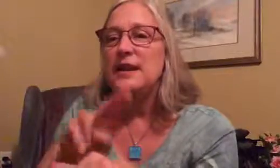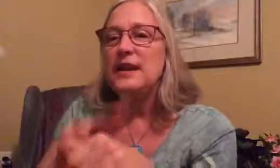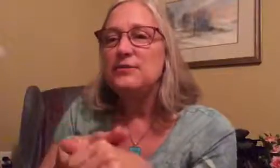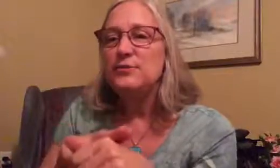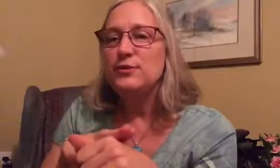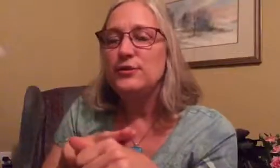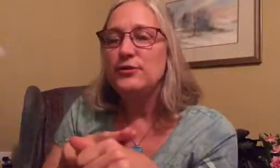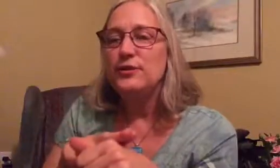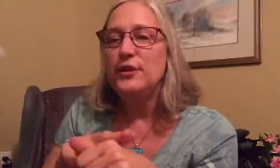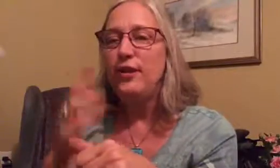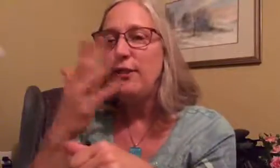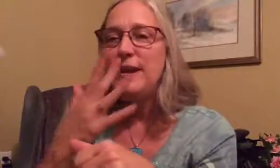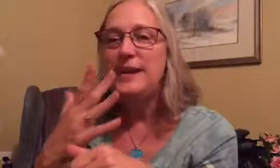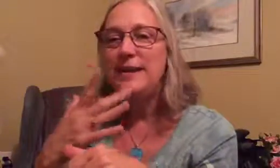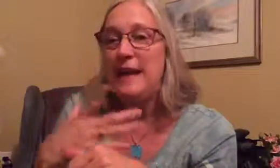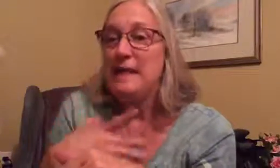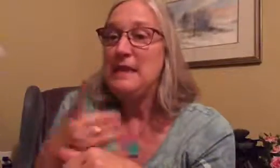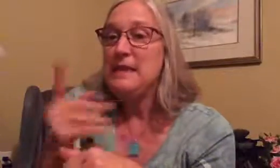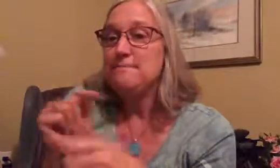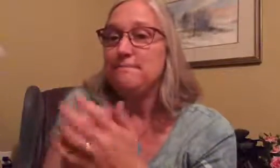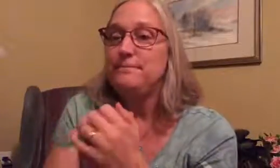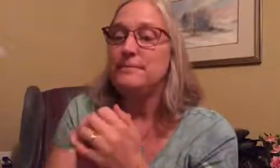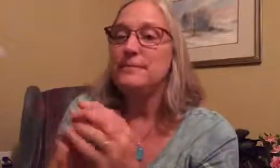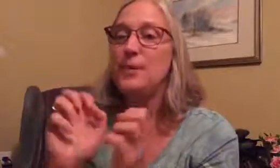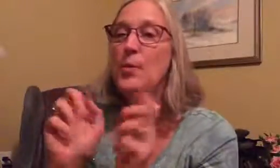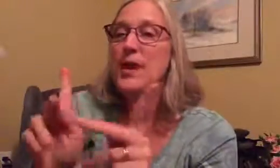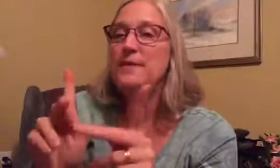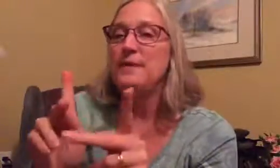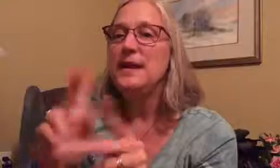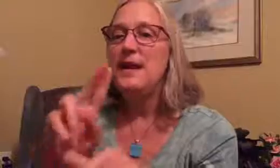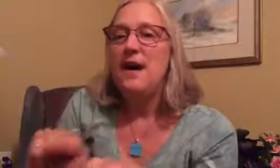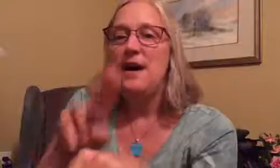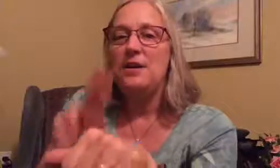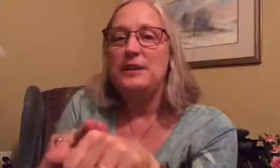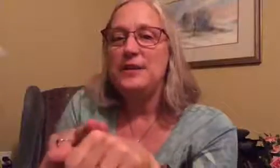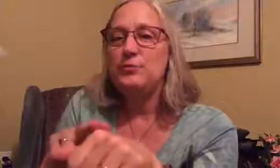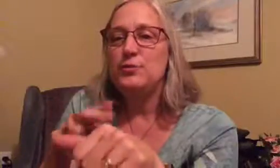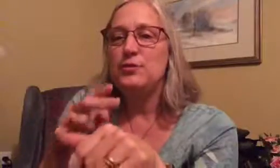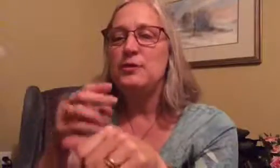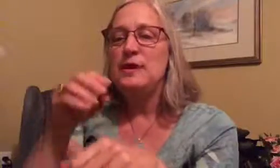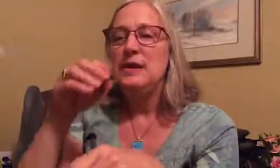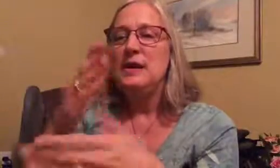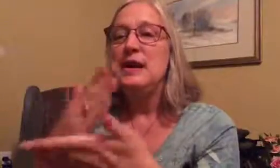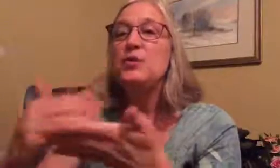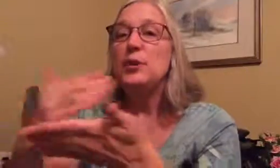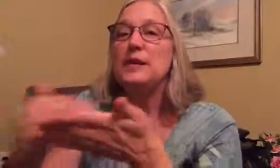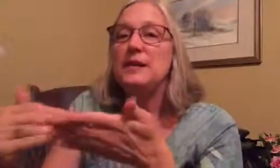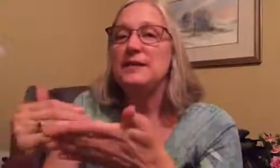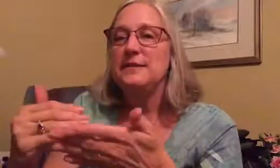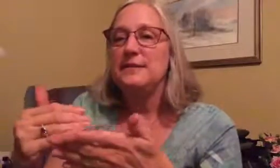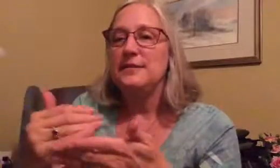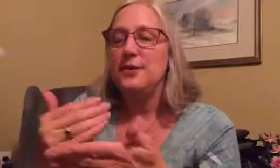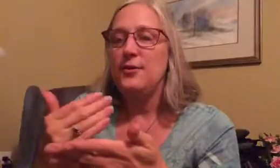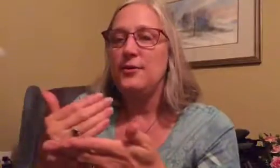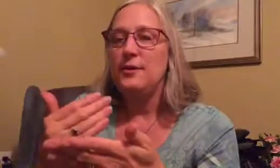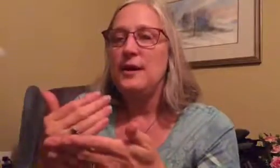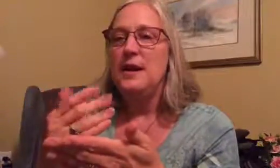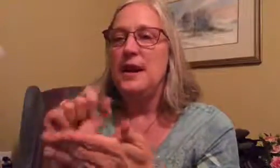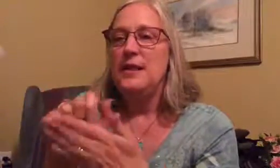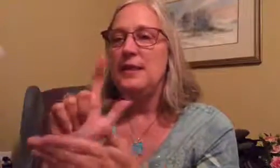natural looking, I like it, okay, all natural ingredients, so, and